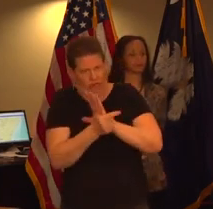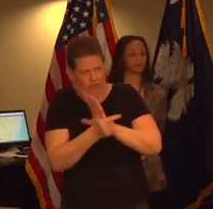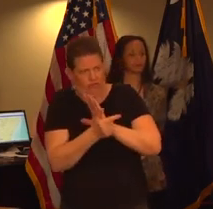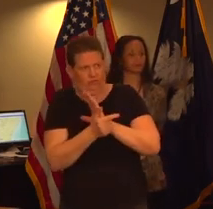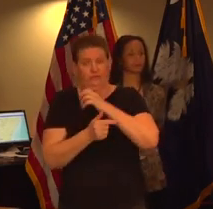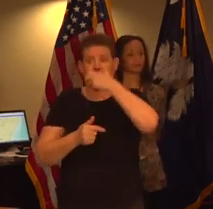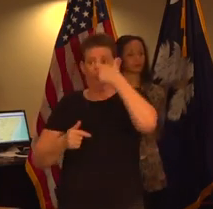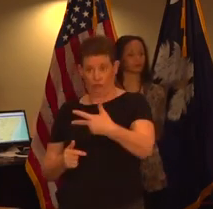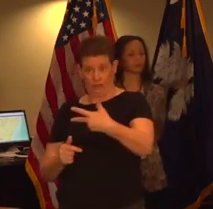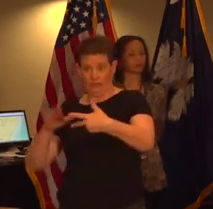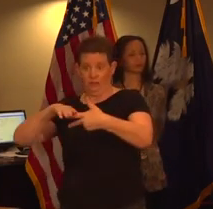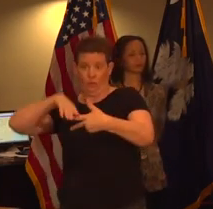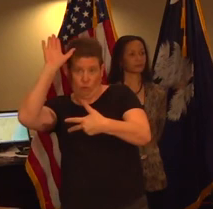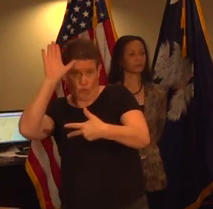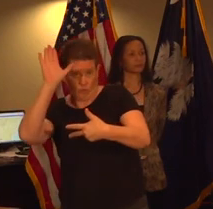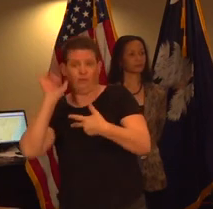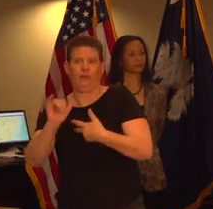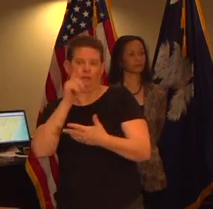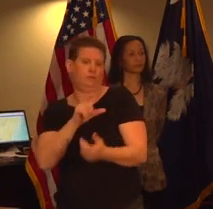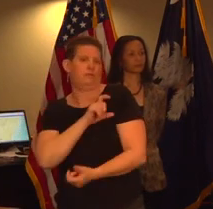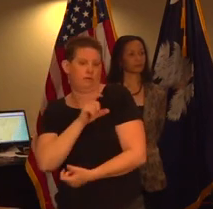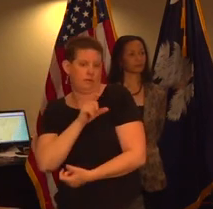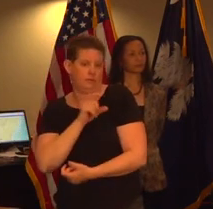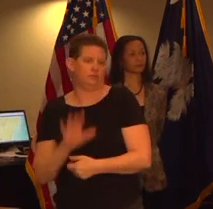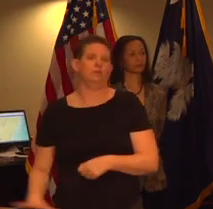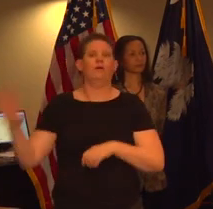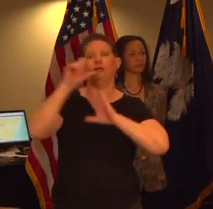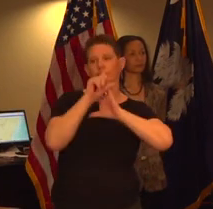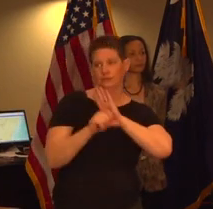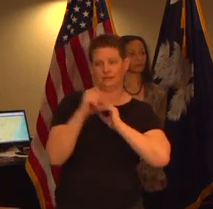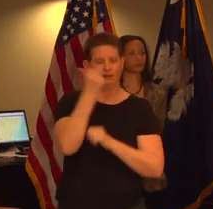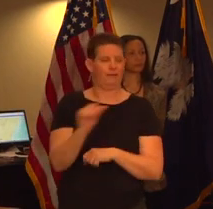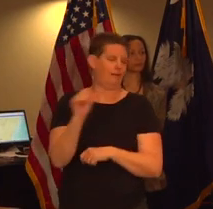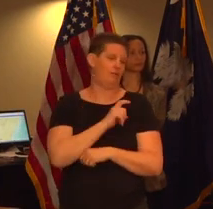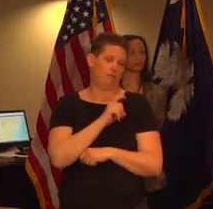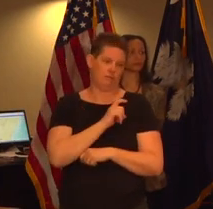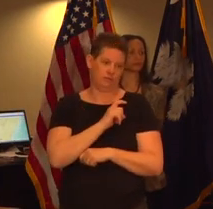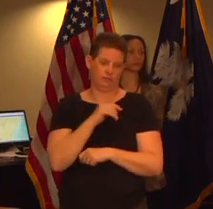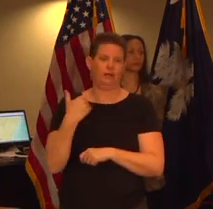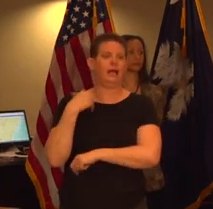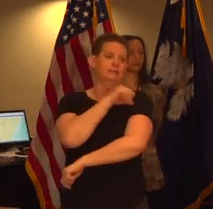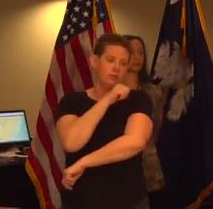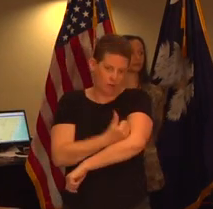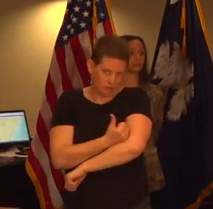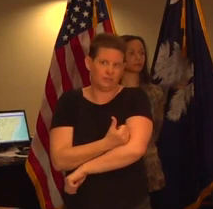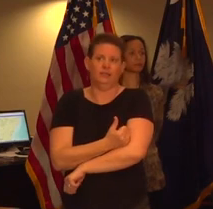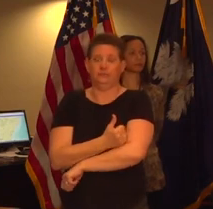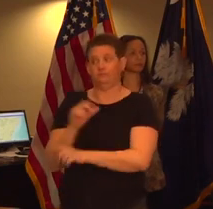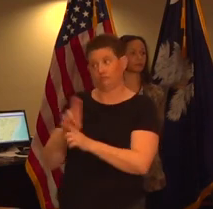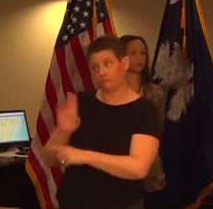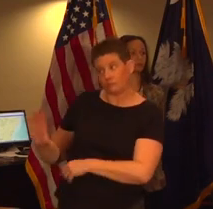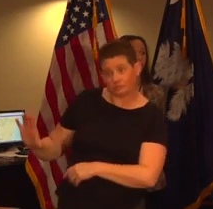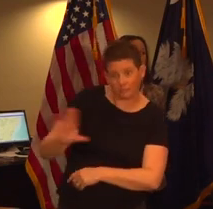three or more and that is what law enforcement across the state any officer is authorized to use his or her